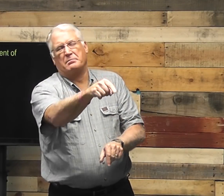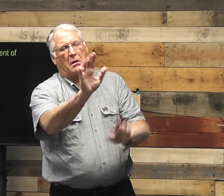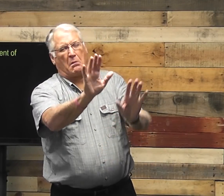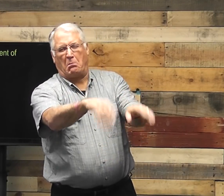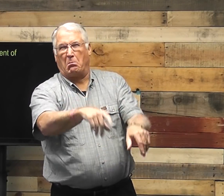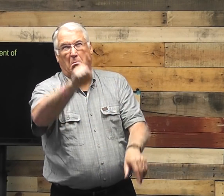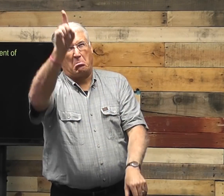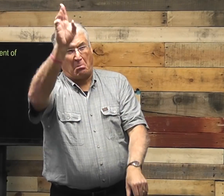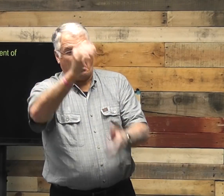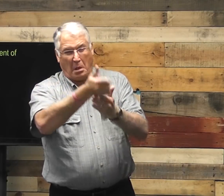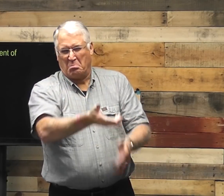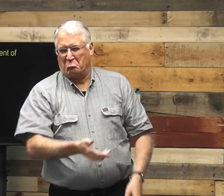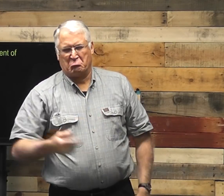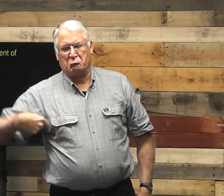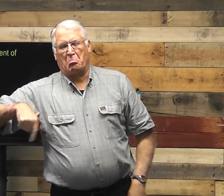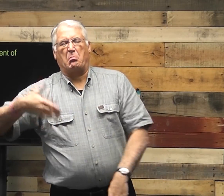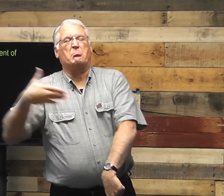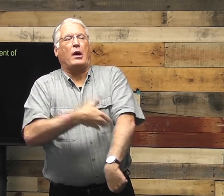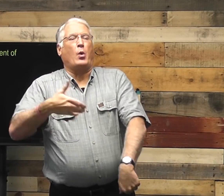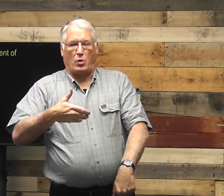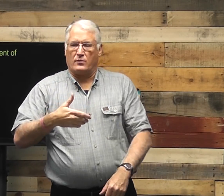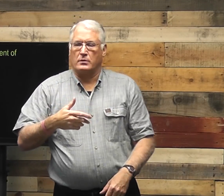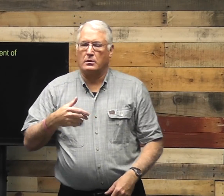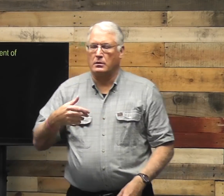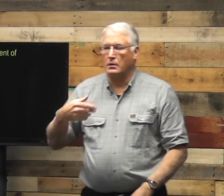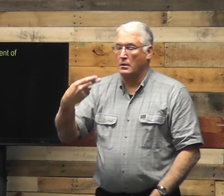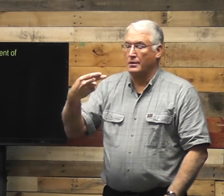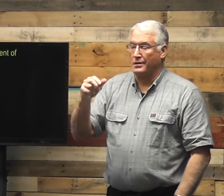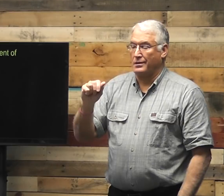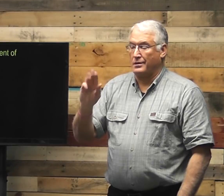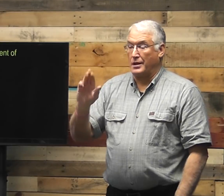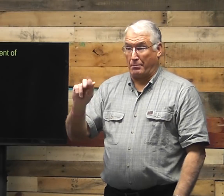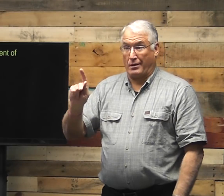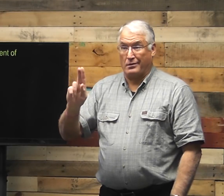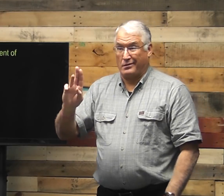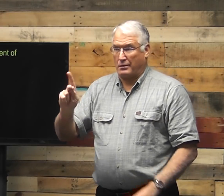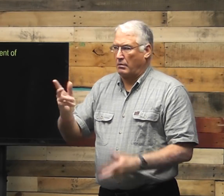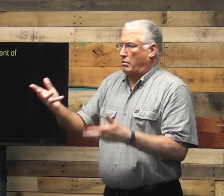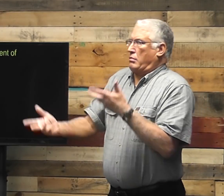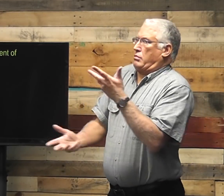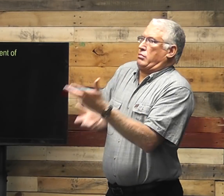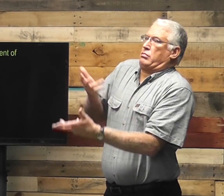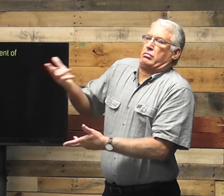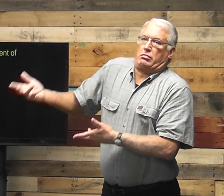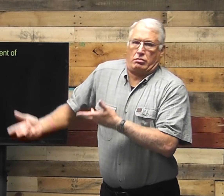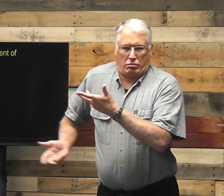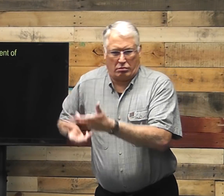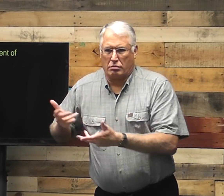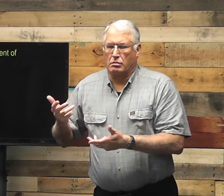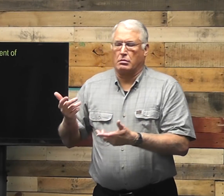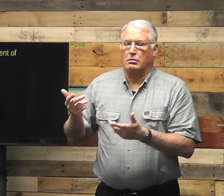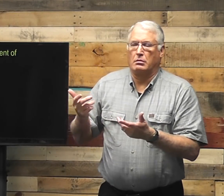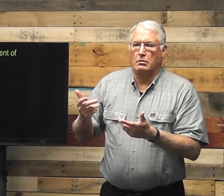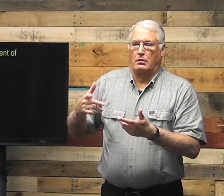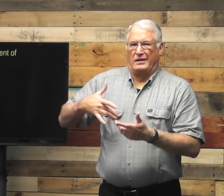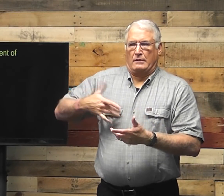enemies, mocked their faith in God, you know, thinking that they had all this power. And Habakkuk